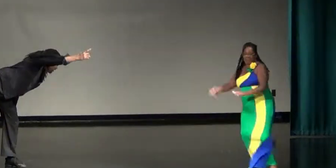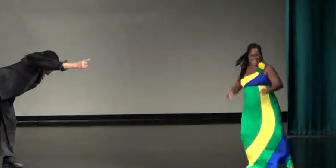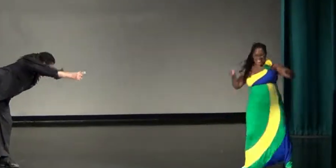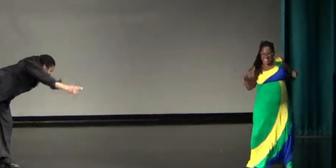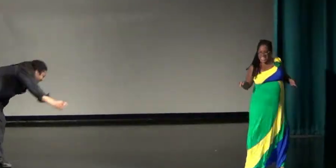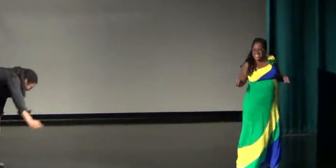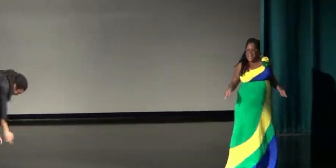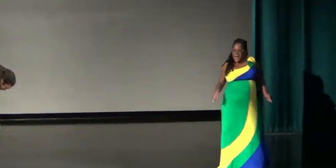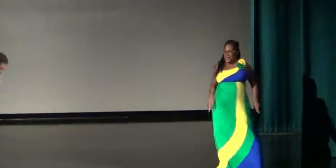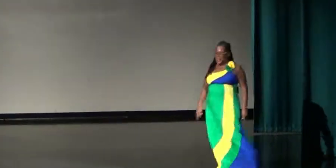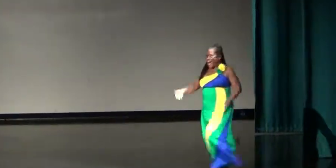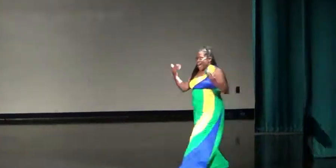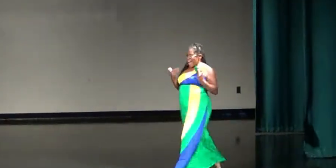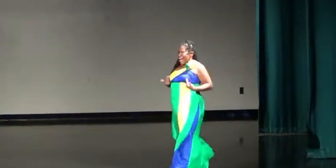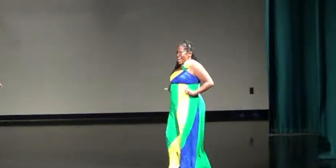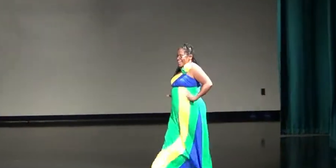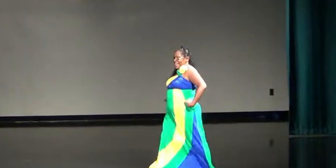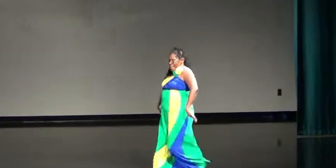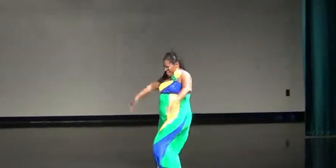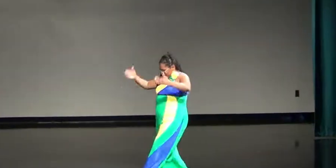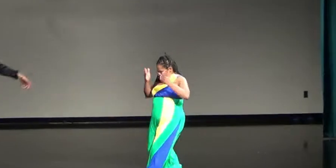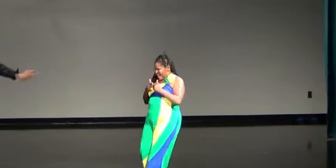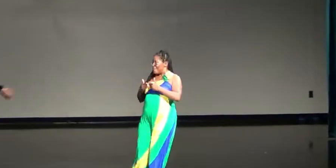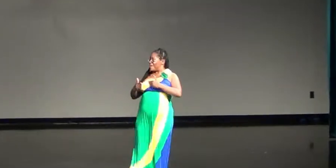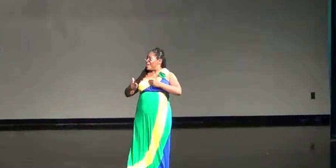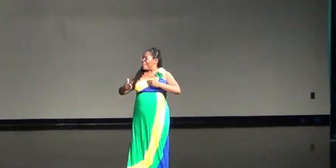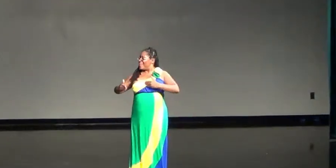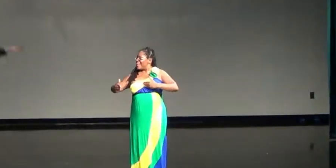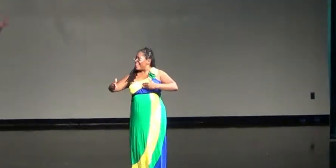This time I am